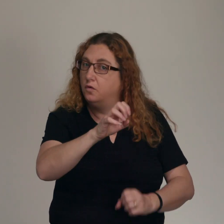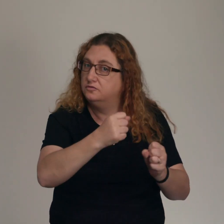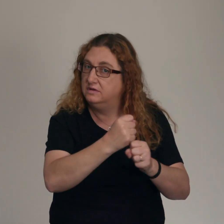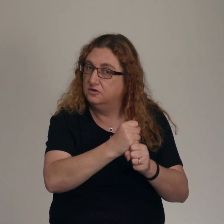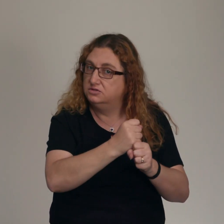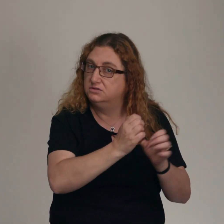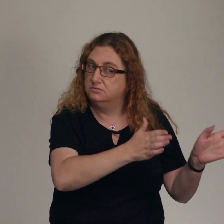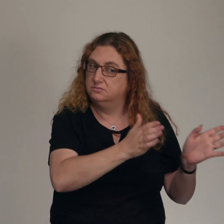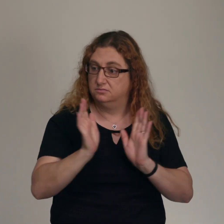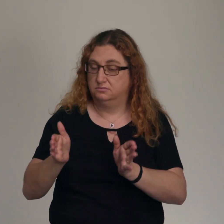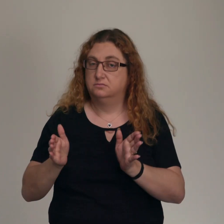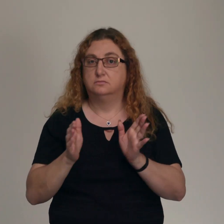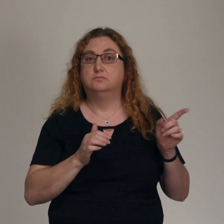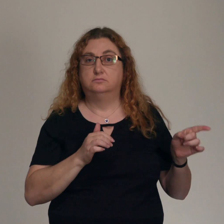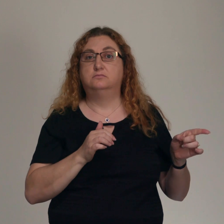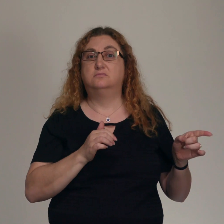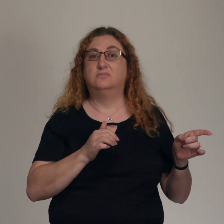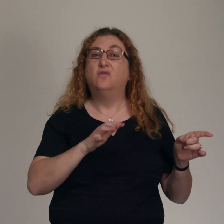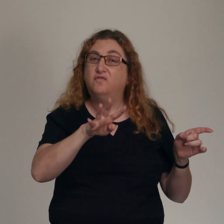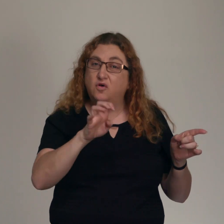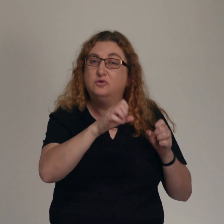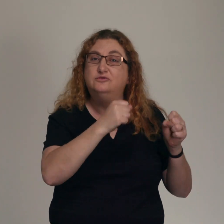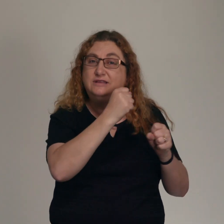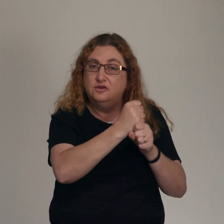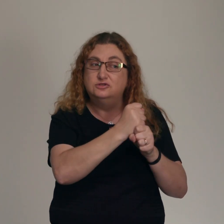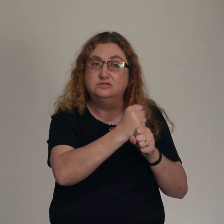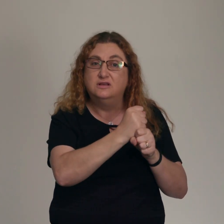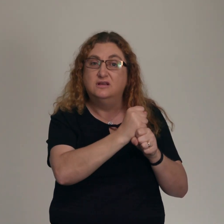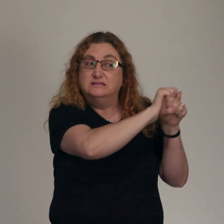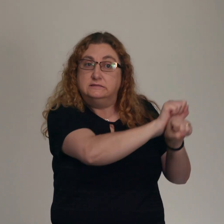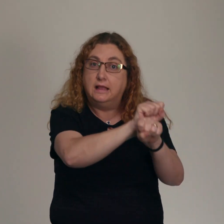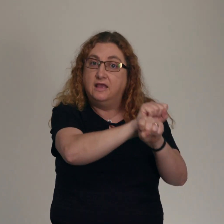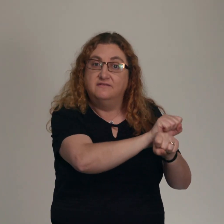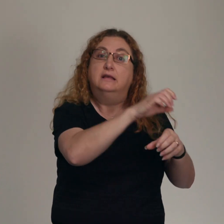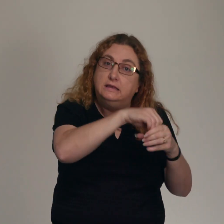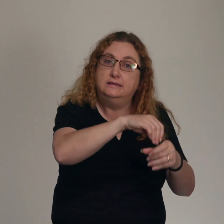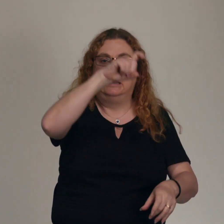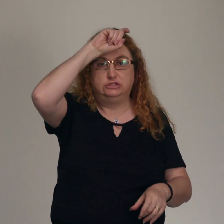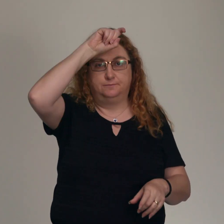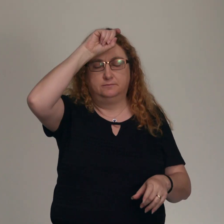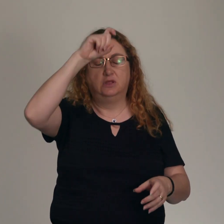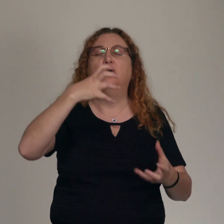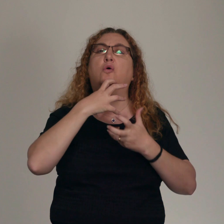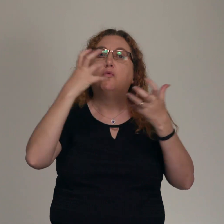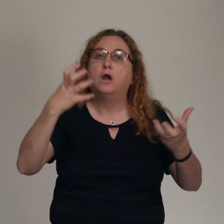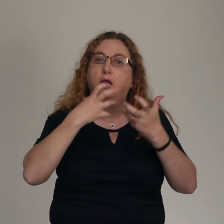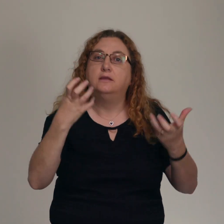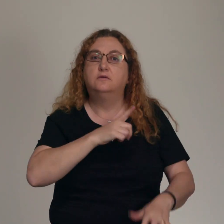400 years, the Israelites were enslaved in Egypt. They're crying out to the Lord for a rescuer, for